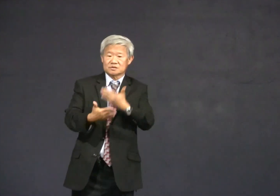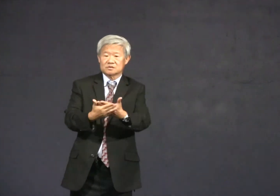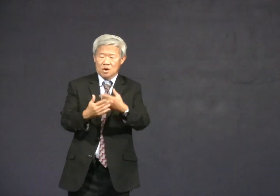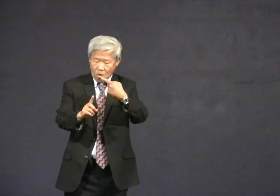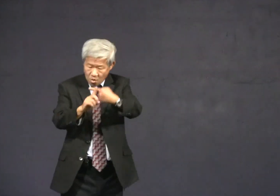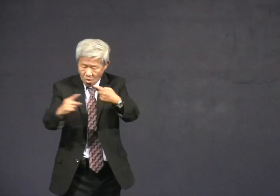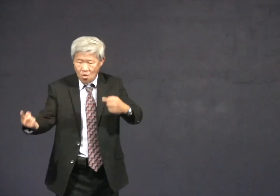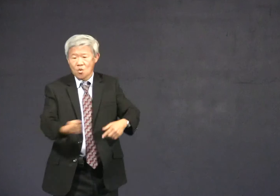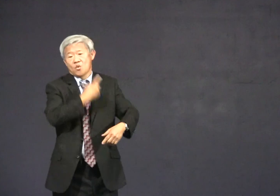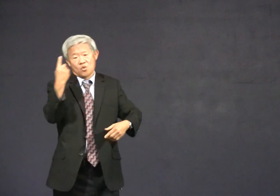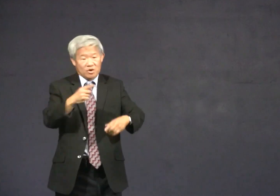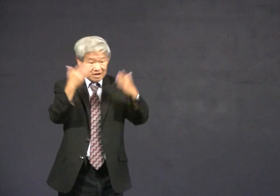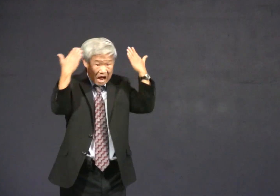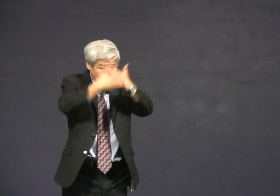and make a game of it